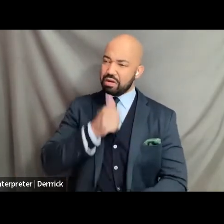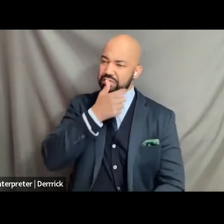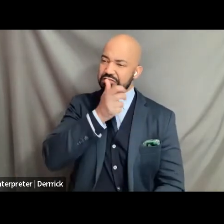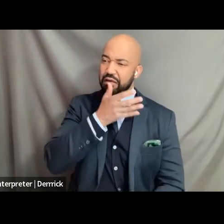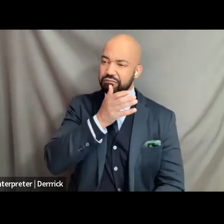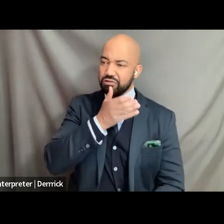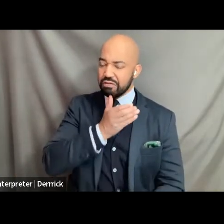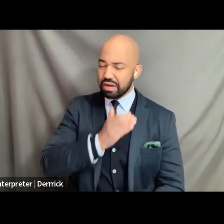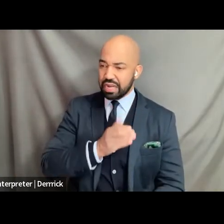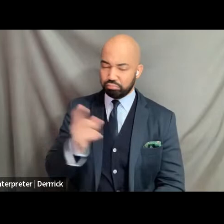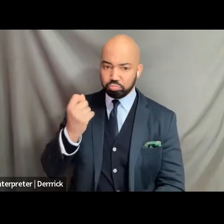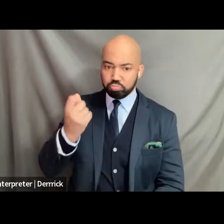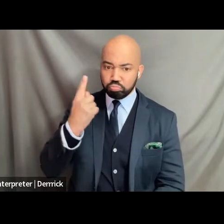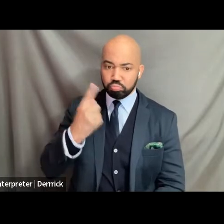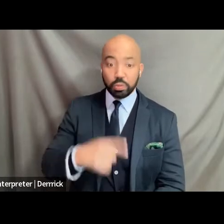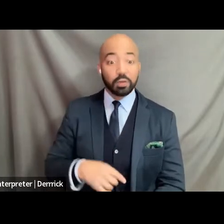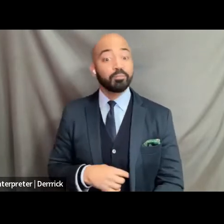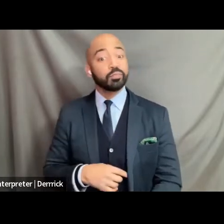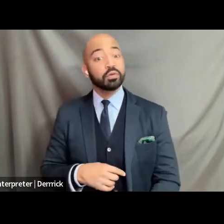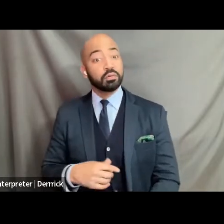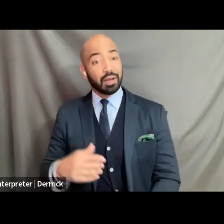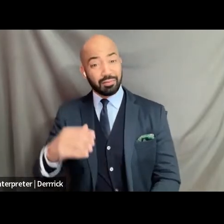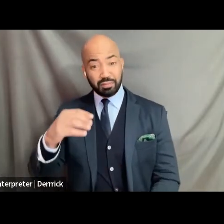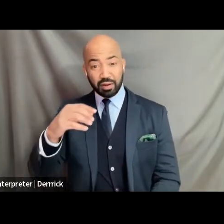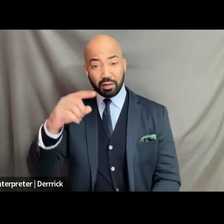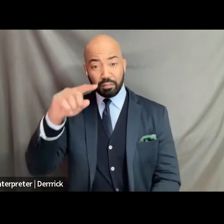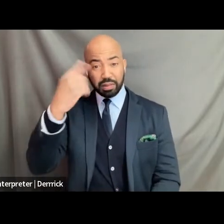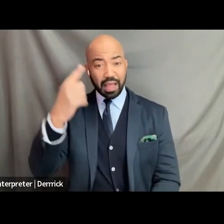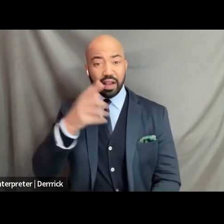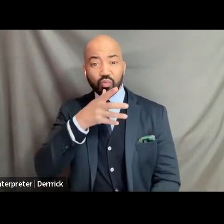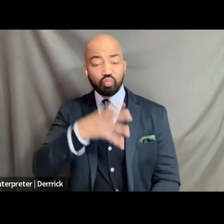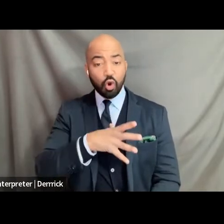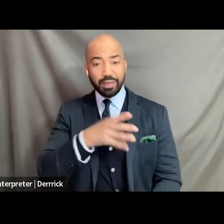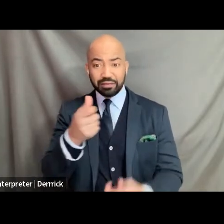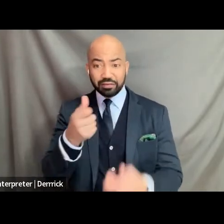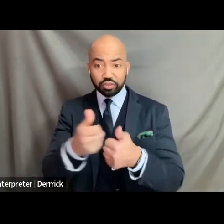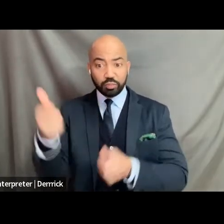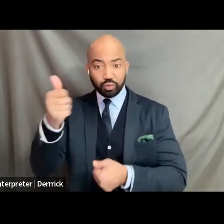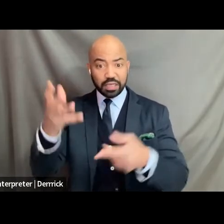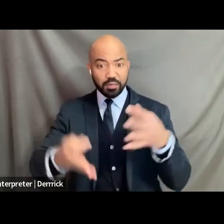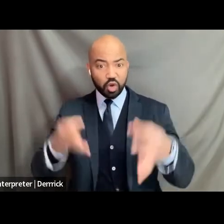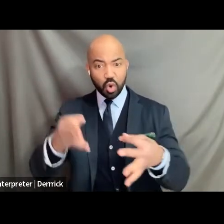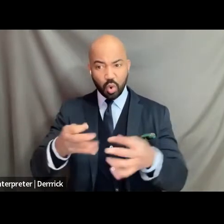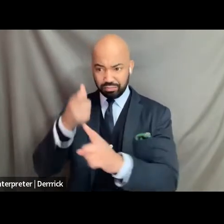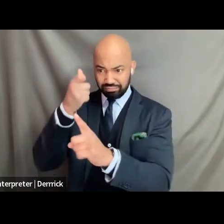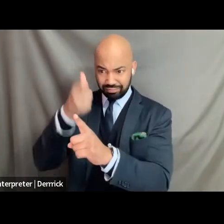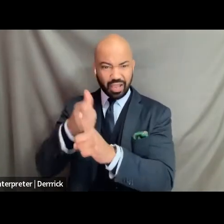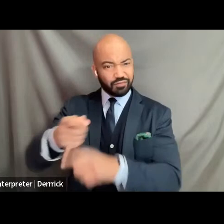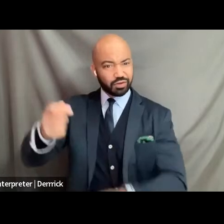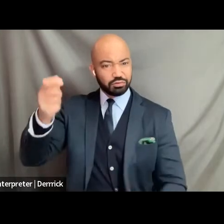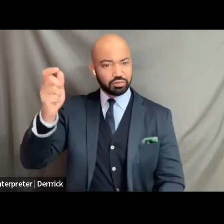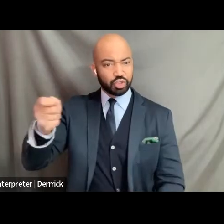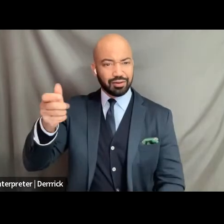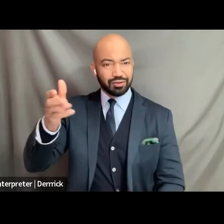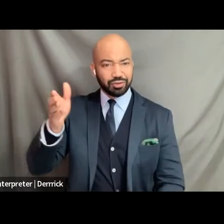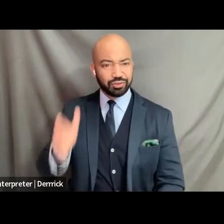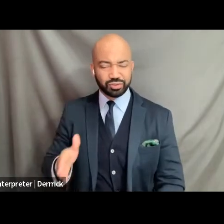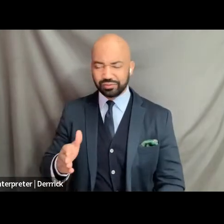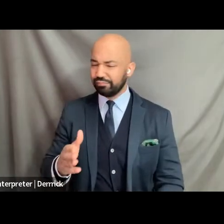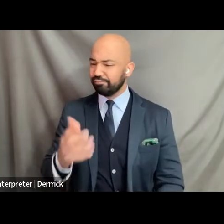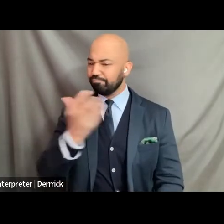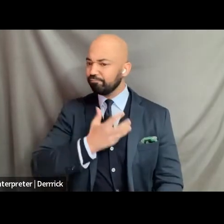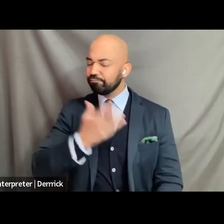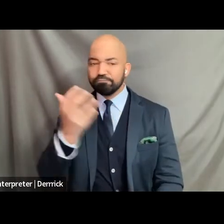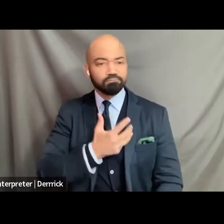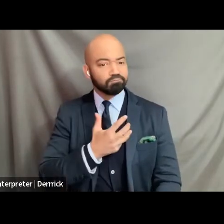um having a black woman in the supreme court as a judge really speaks and